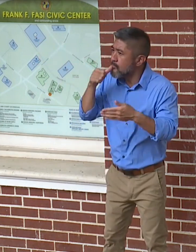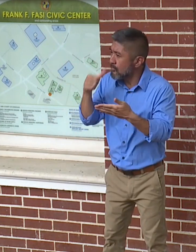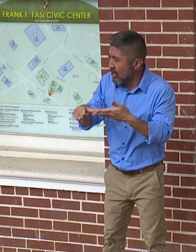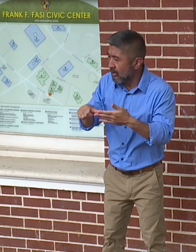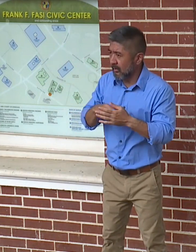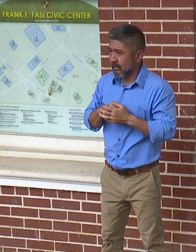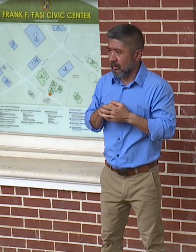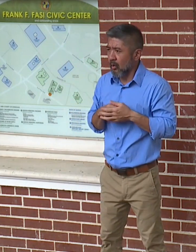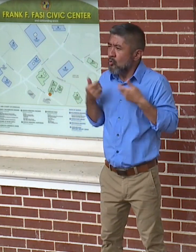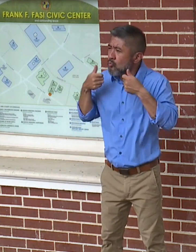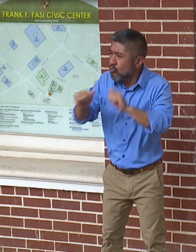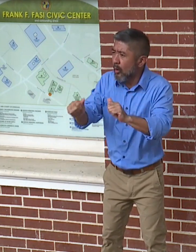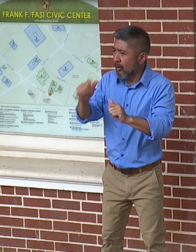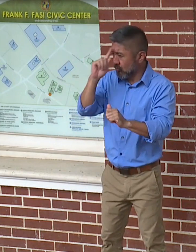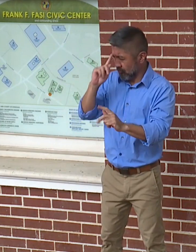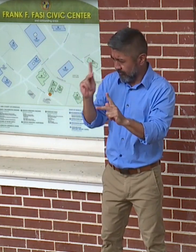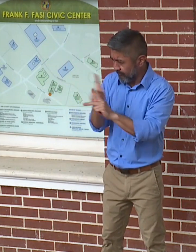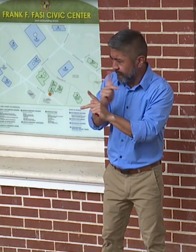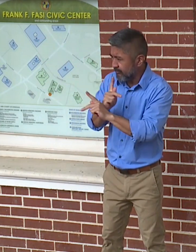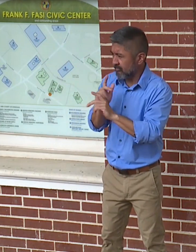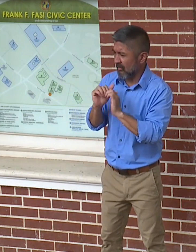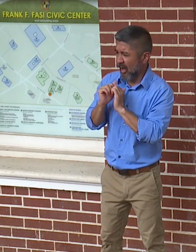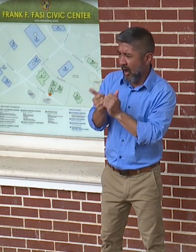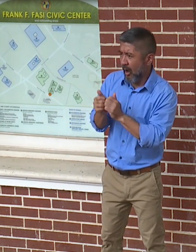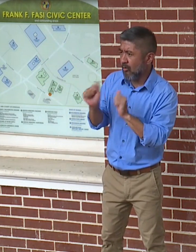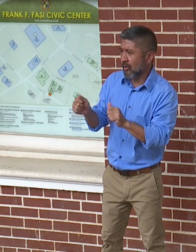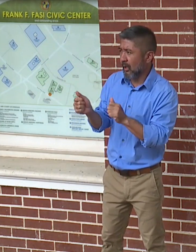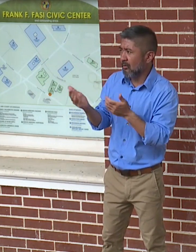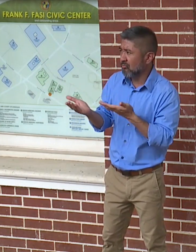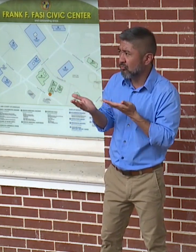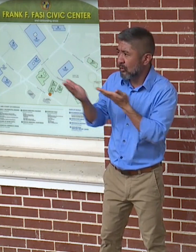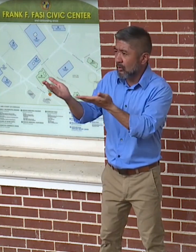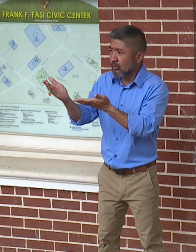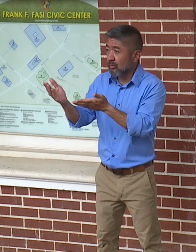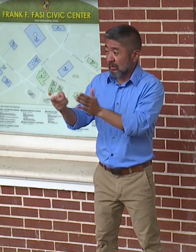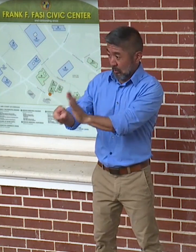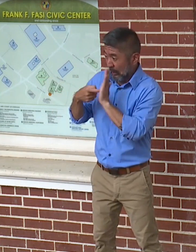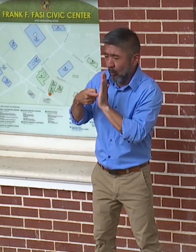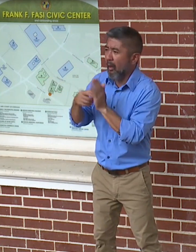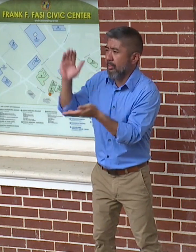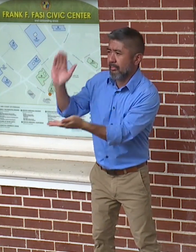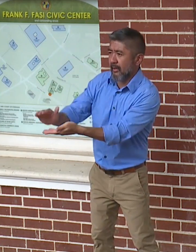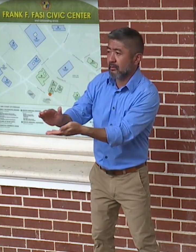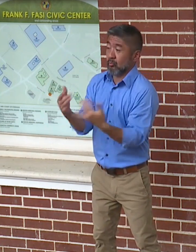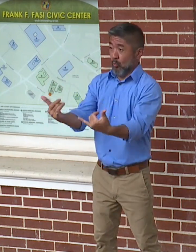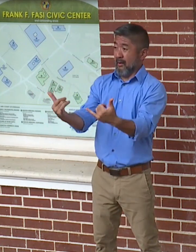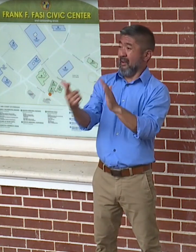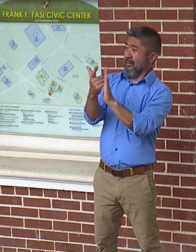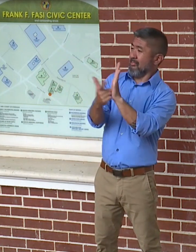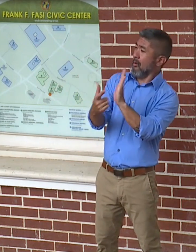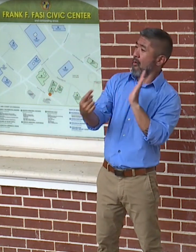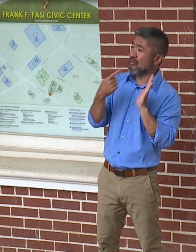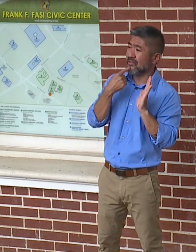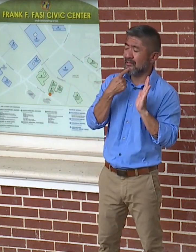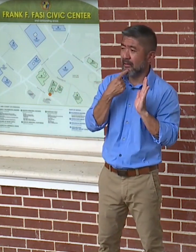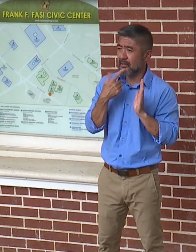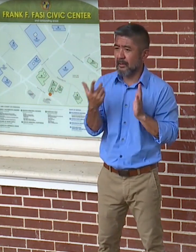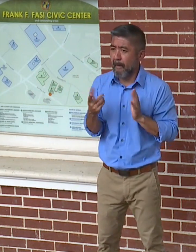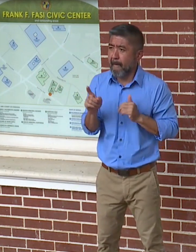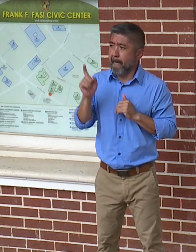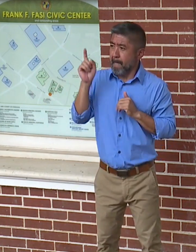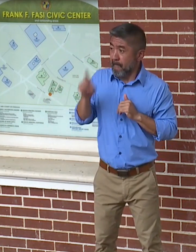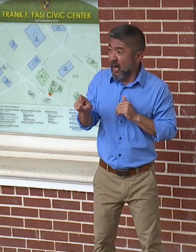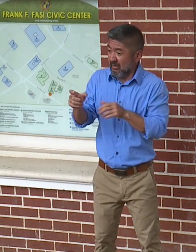is a way to offer reduced requirements. For example, the current law requires that you get an